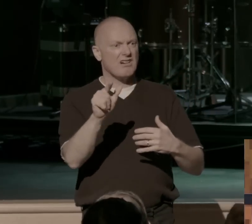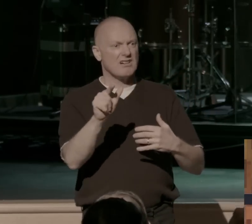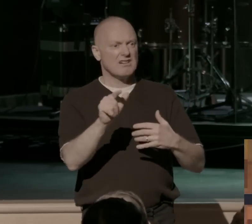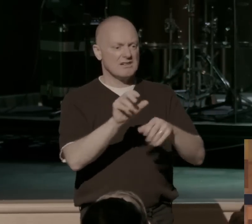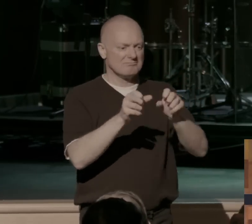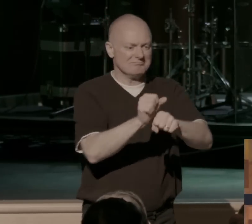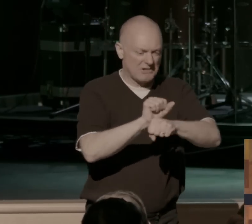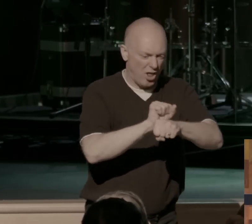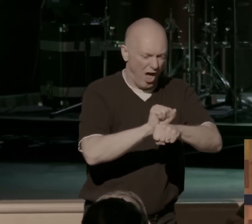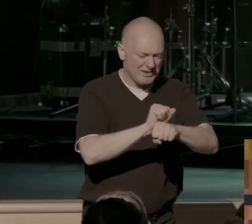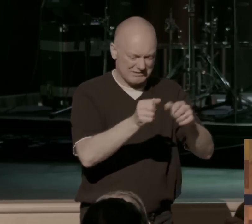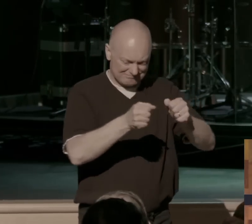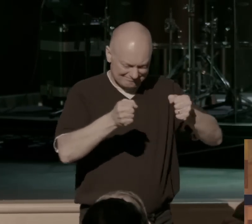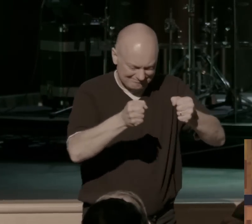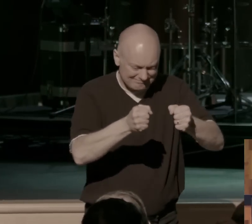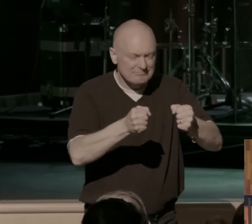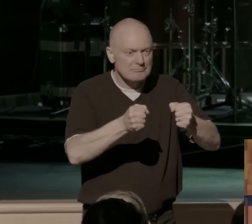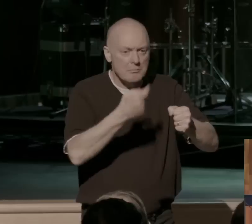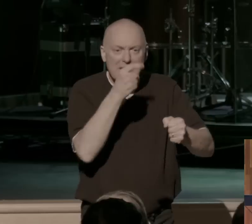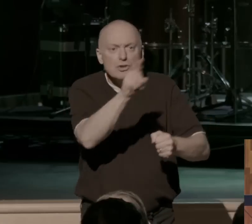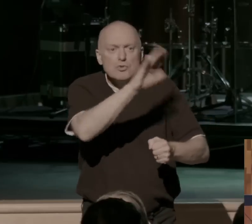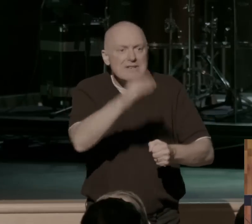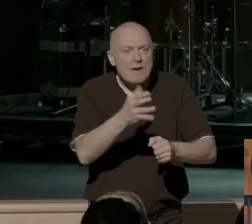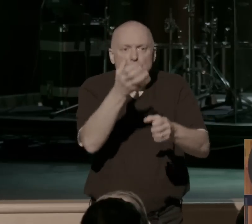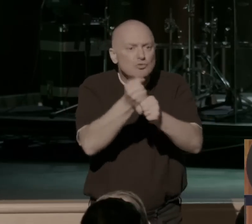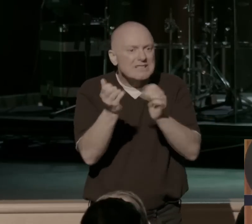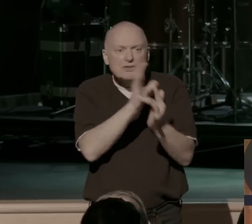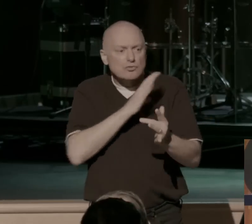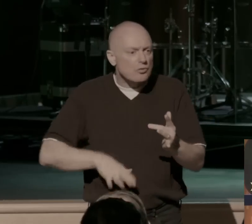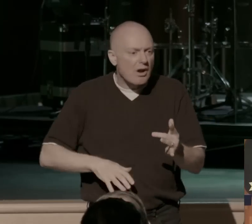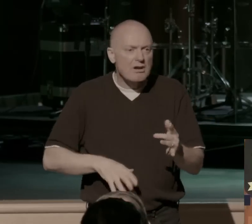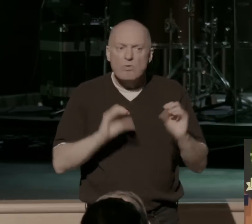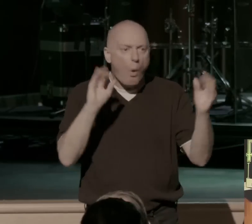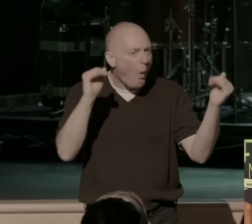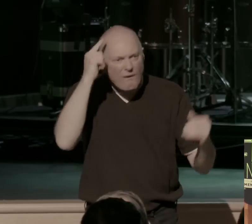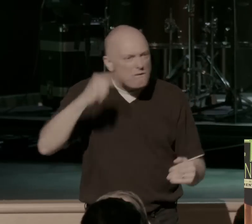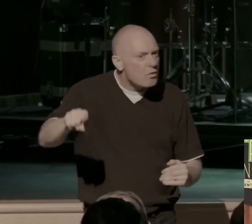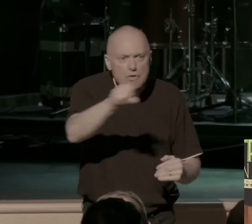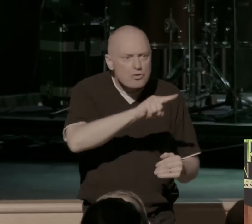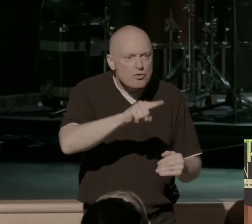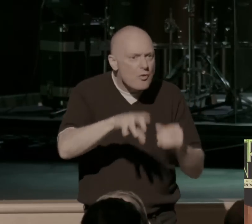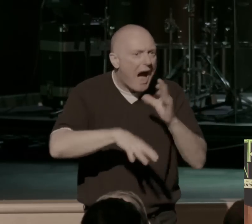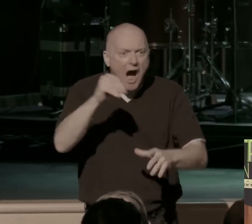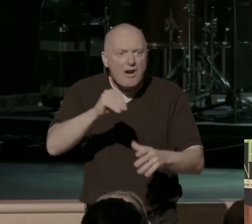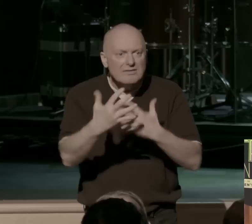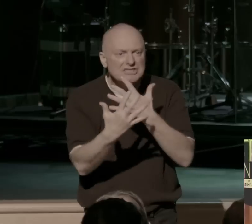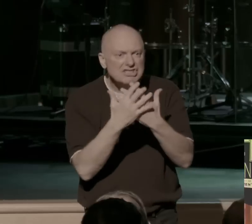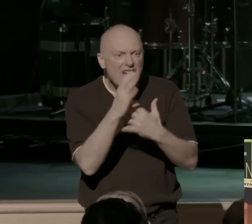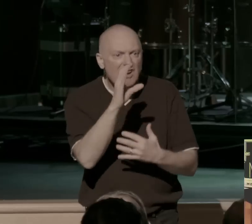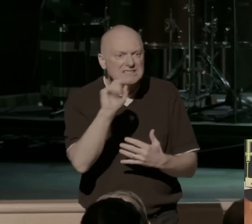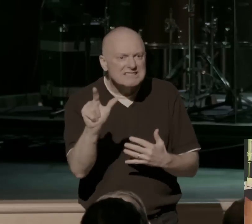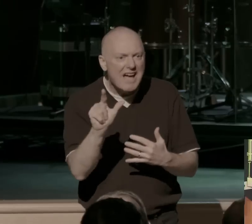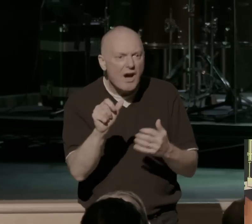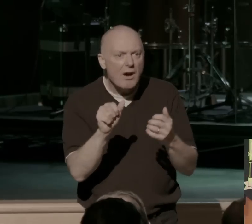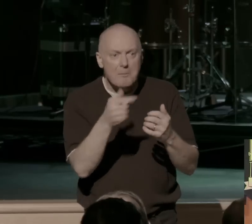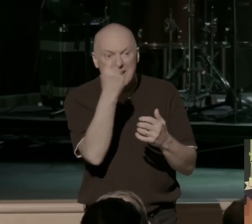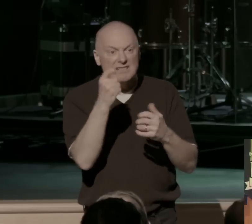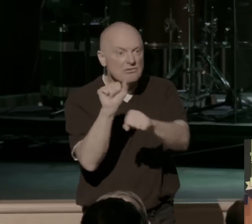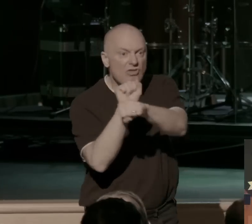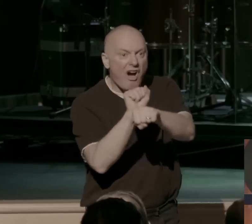trust in Jesus Christ, and there's no hope for you to ever get out of that jail cell with that door locked. I I pray that tonight you wouldn't leave it,